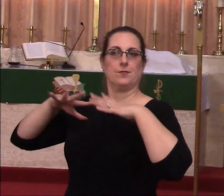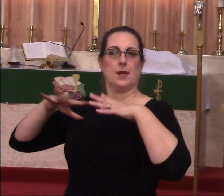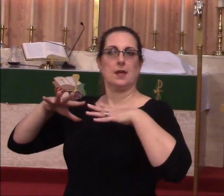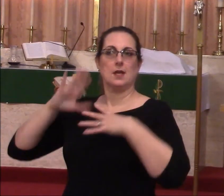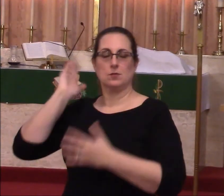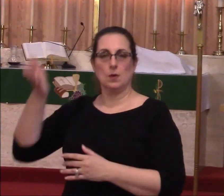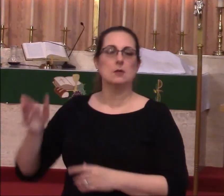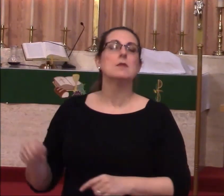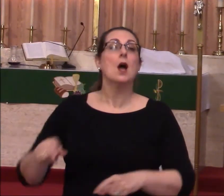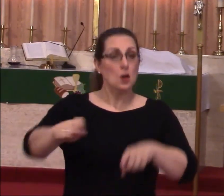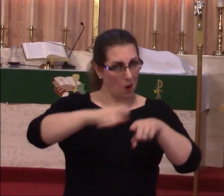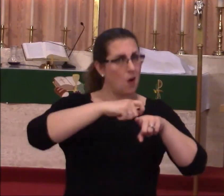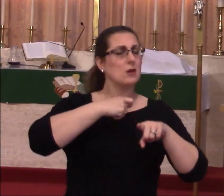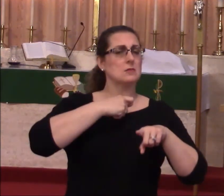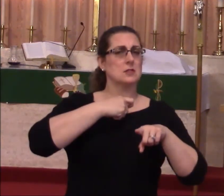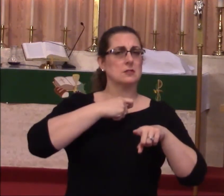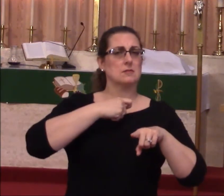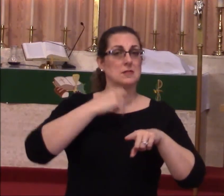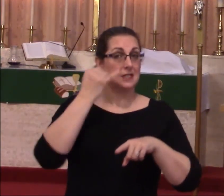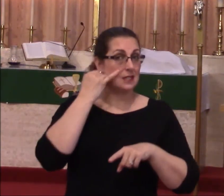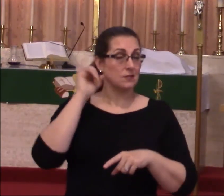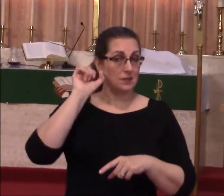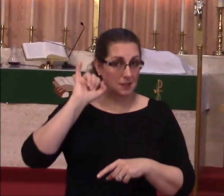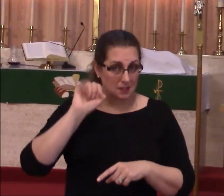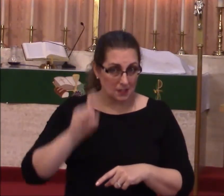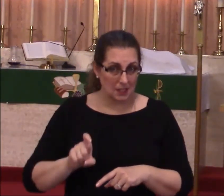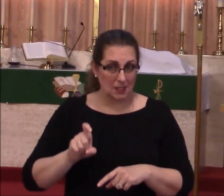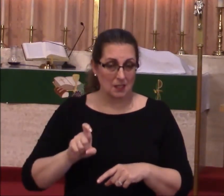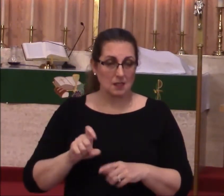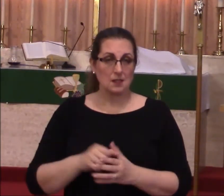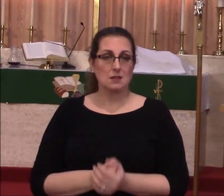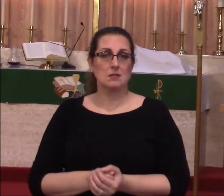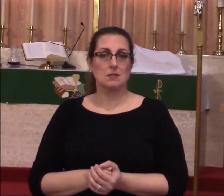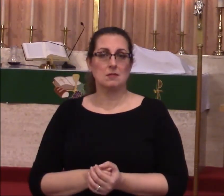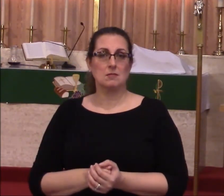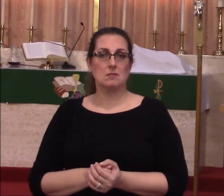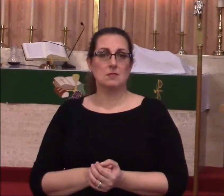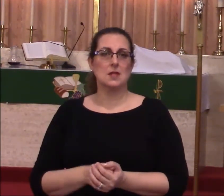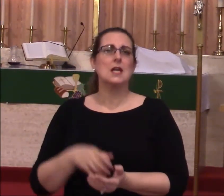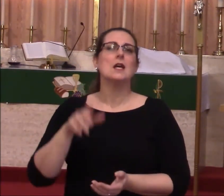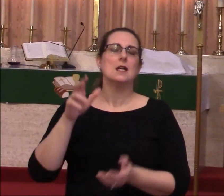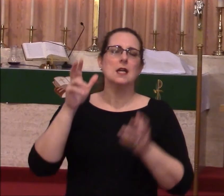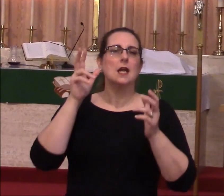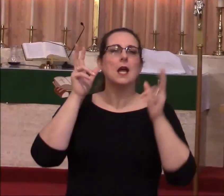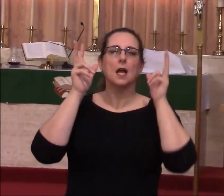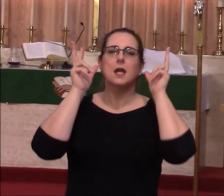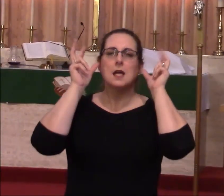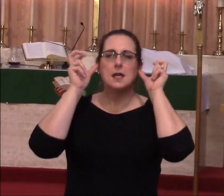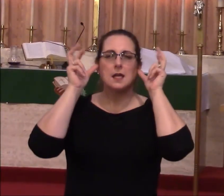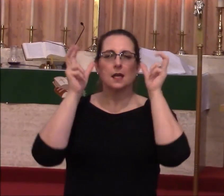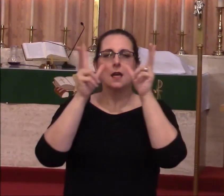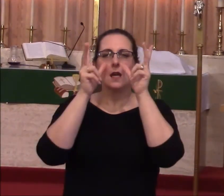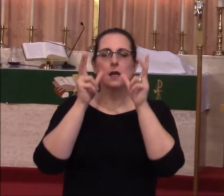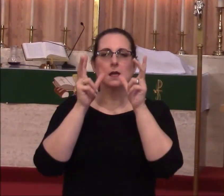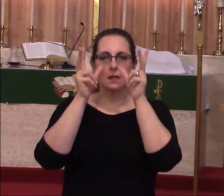but call me up and don't bargain but just hear the words of forgiveness.